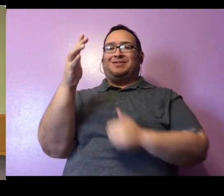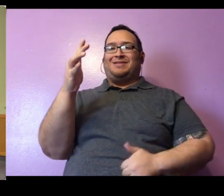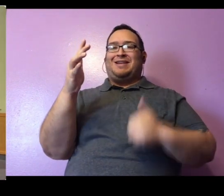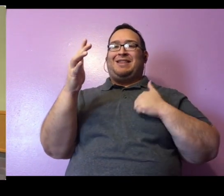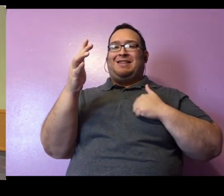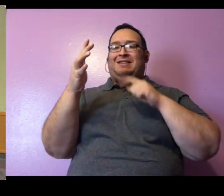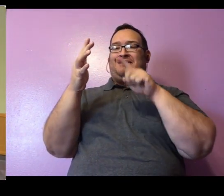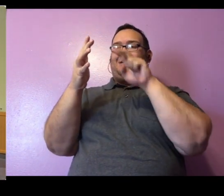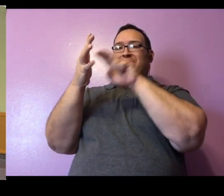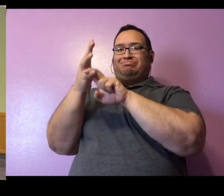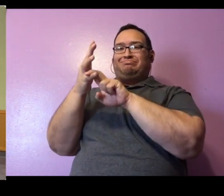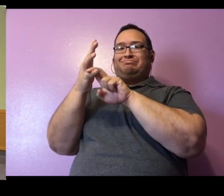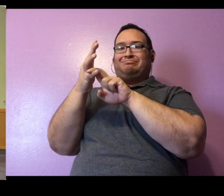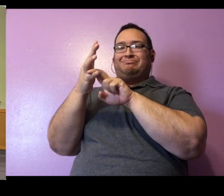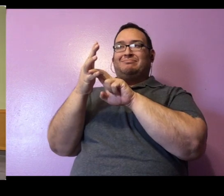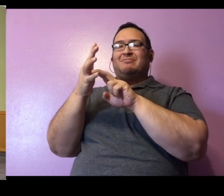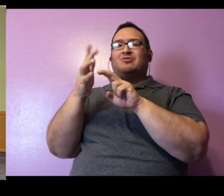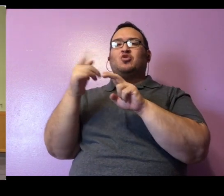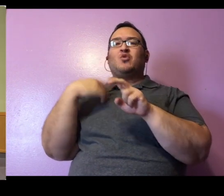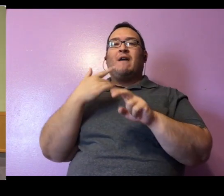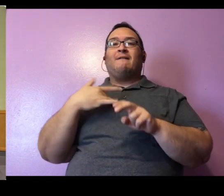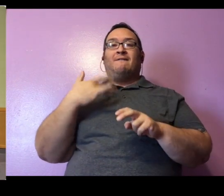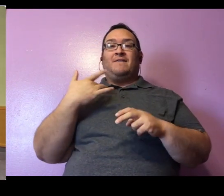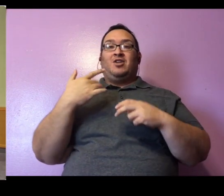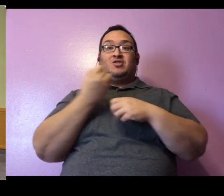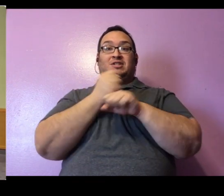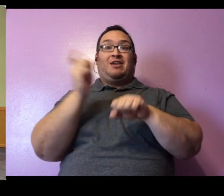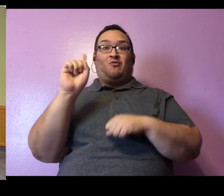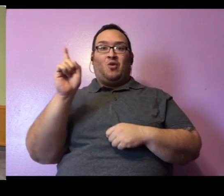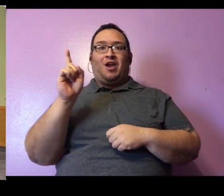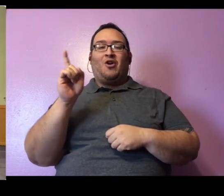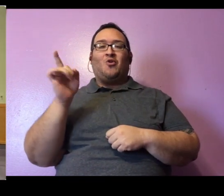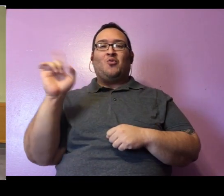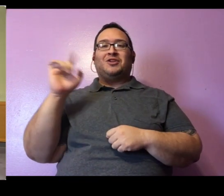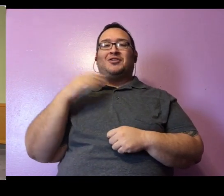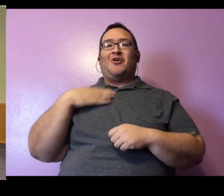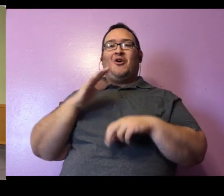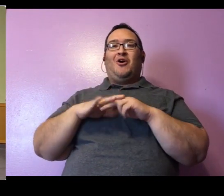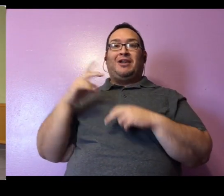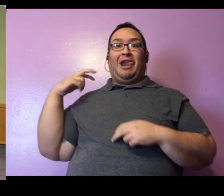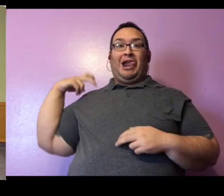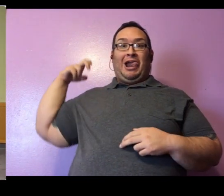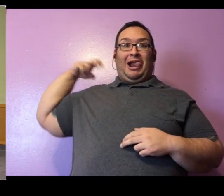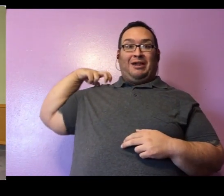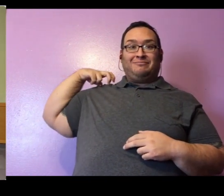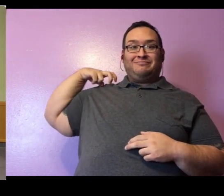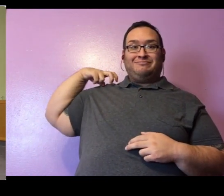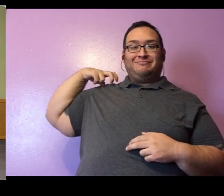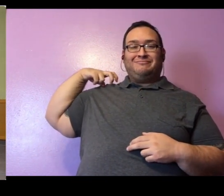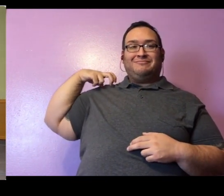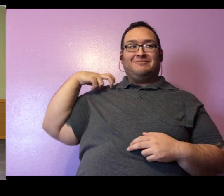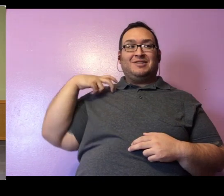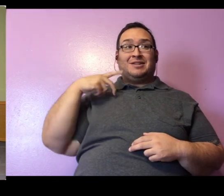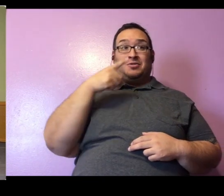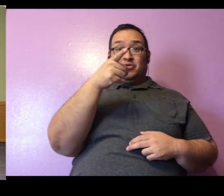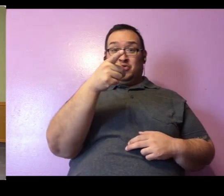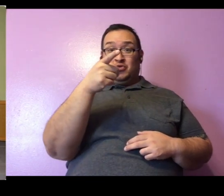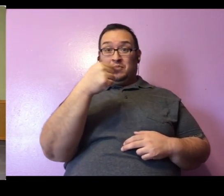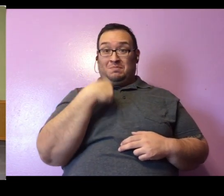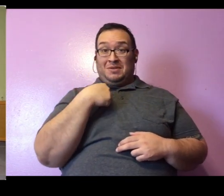the safest when she is up on one of her zookeepers. Just like you and me, it takes